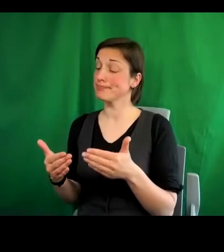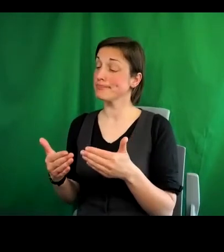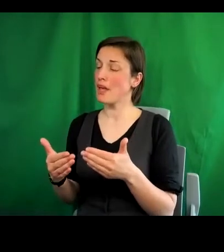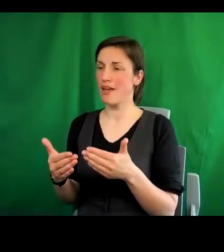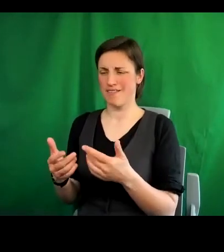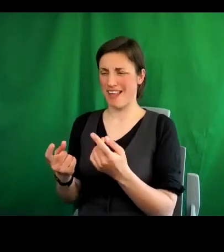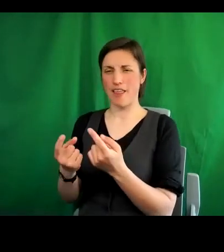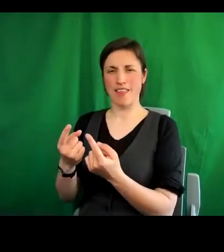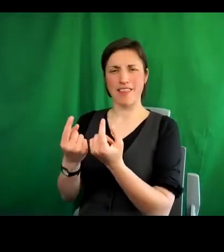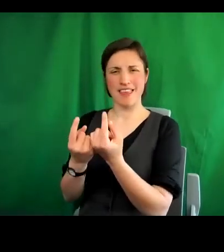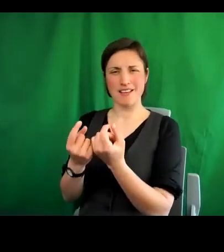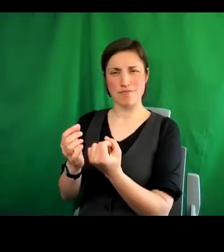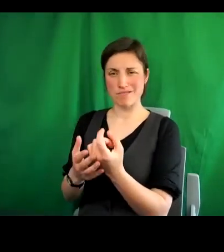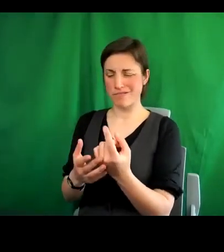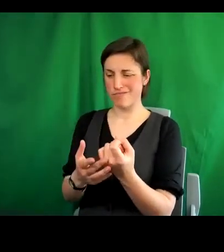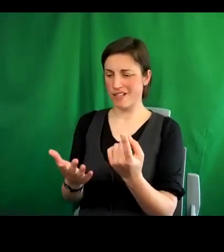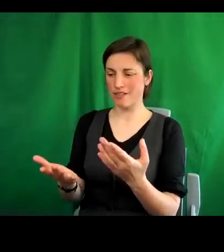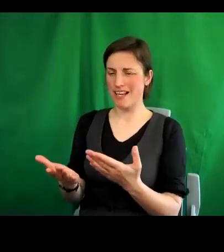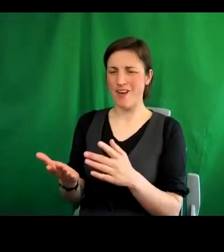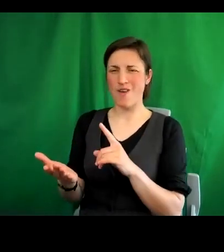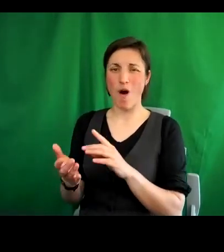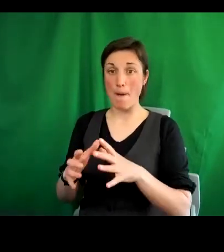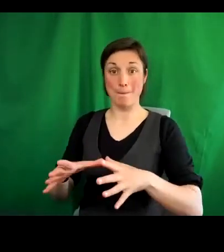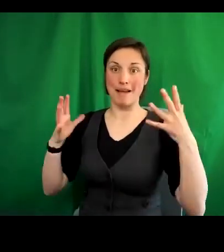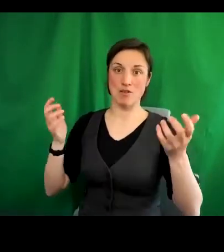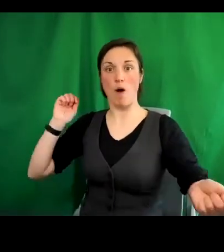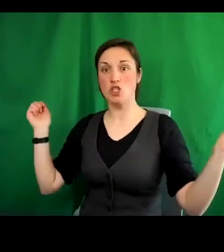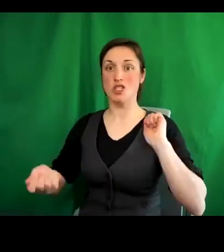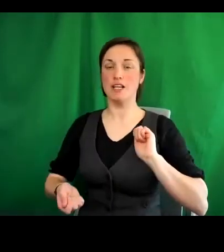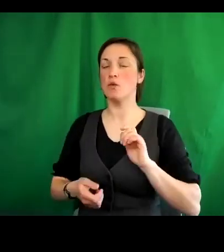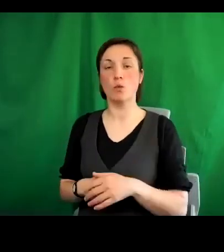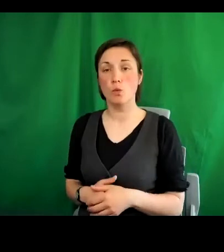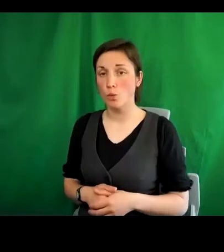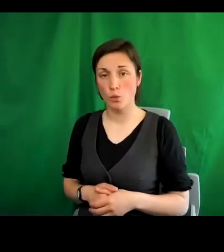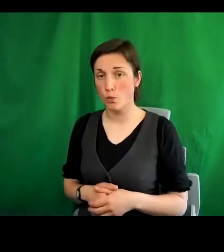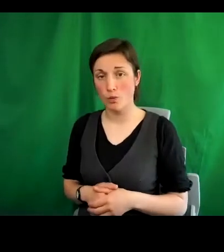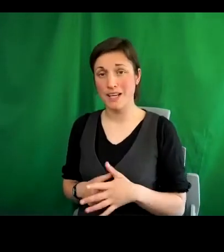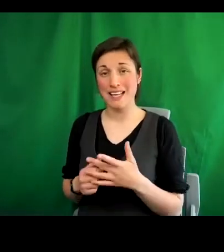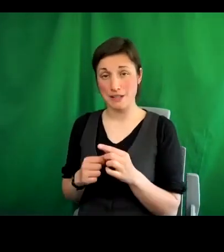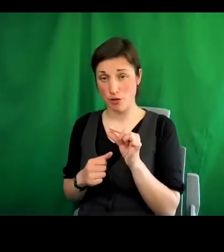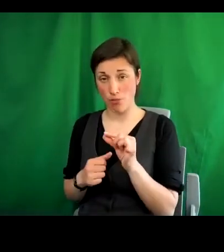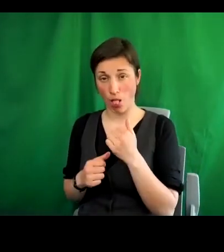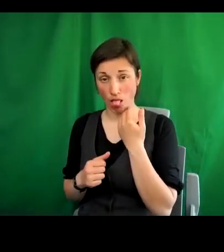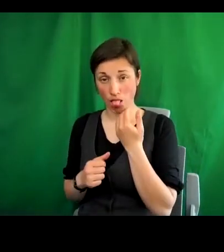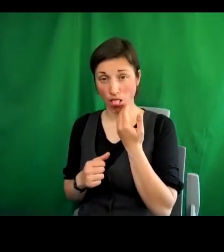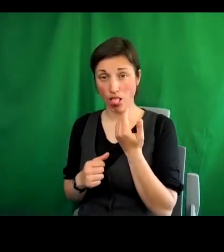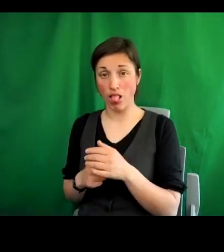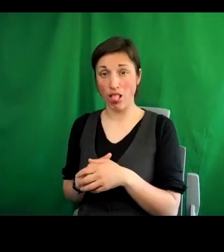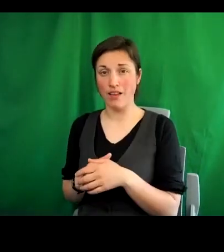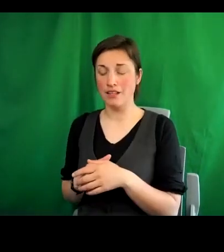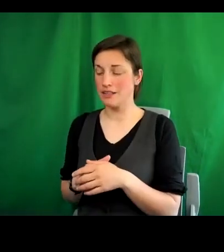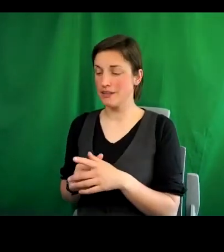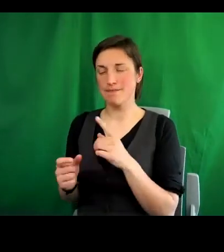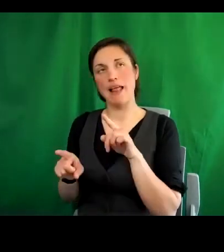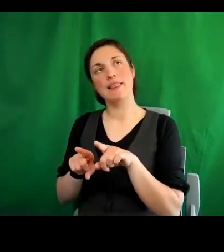very, very, very daily, practical, meaningful things like nobody from the city will come and clean up